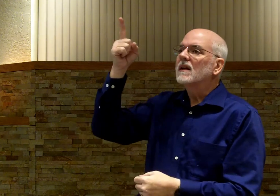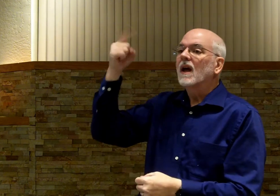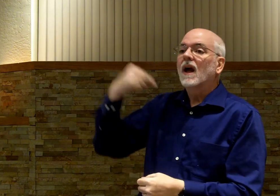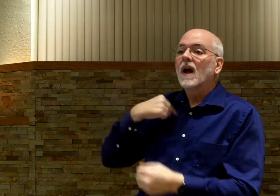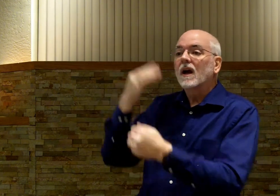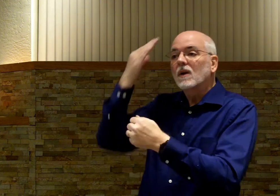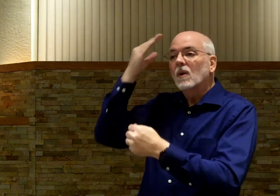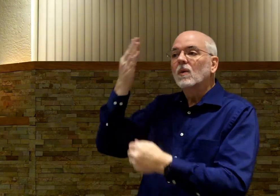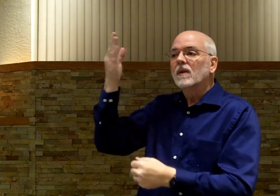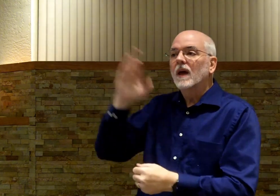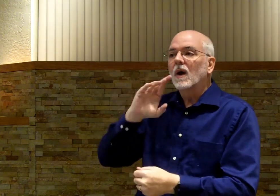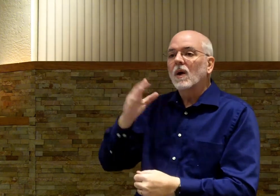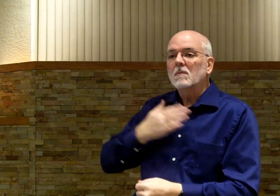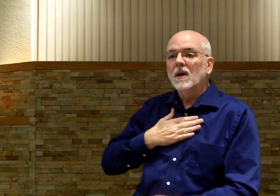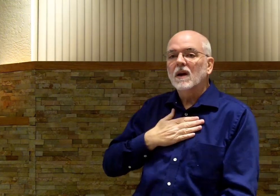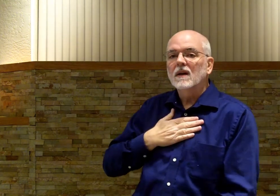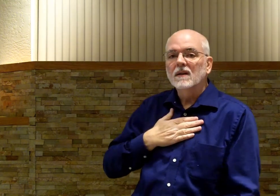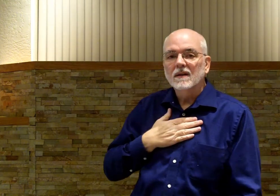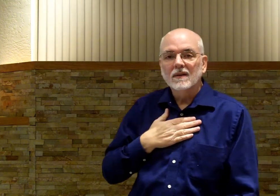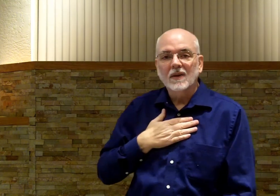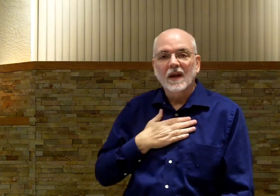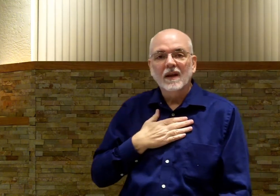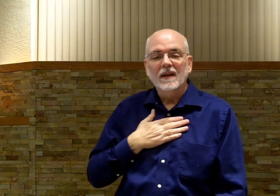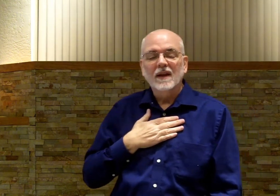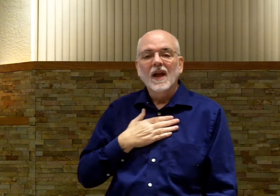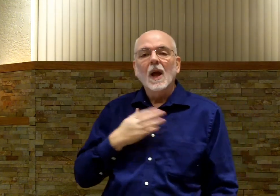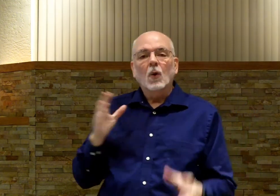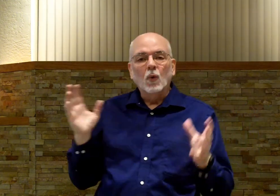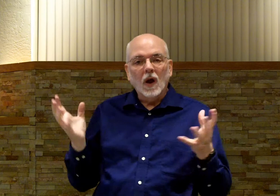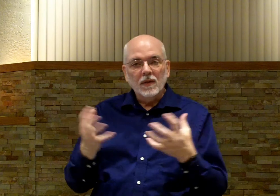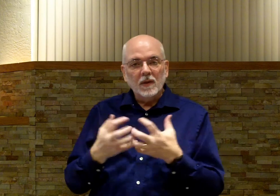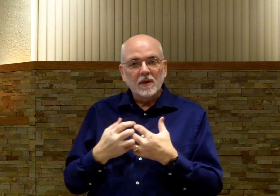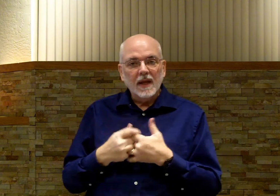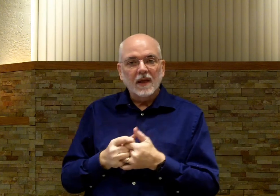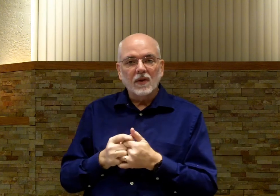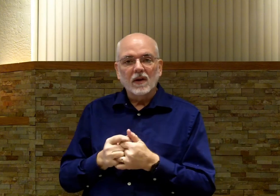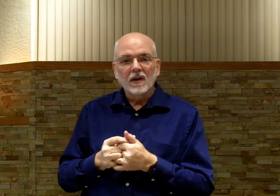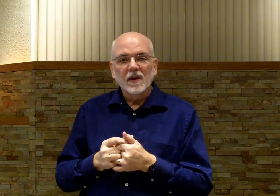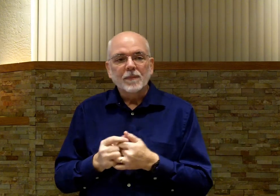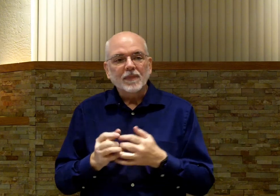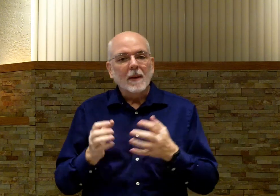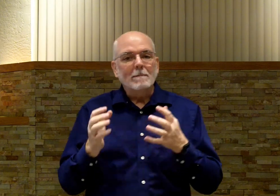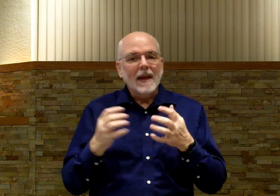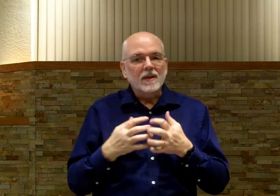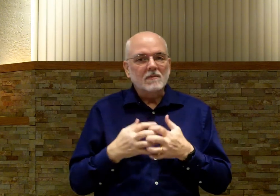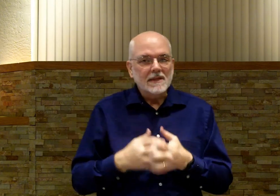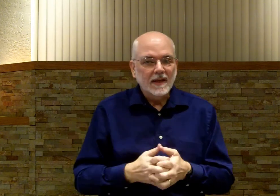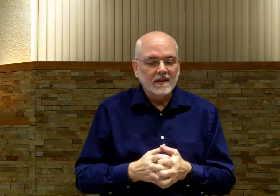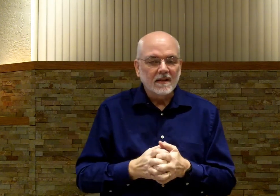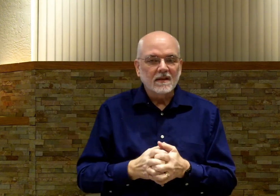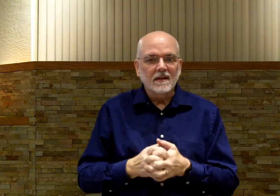I know thou art mine. Okay. Run them together. Make them sentences